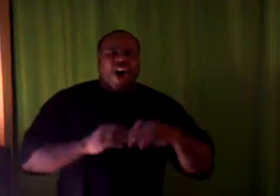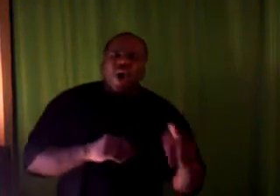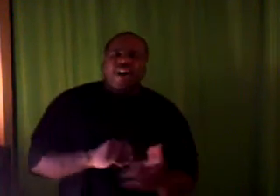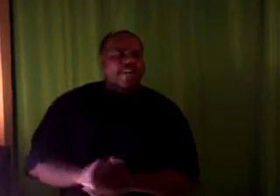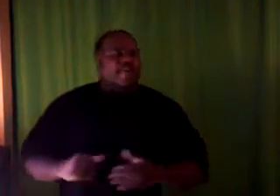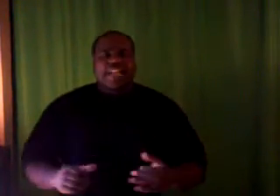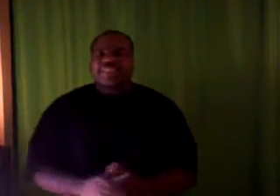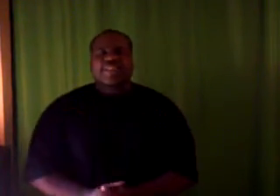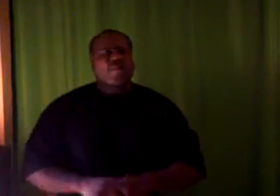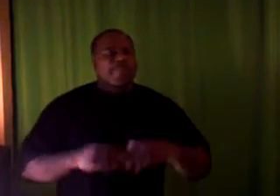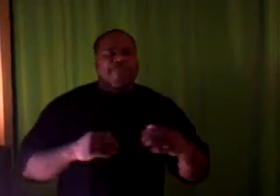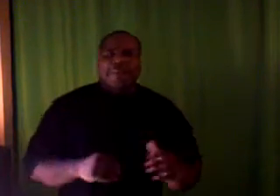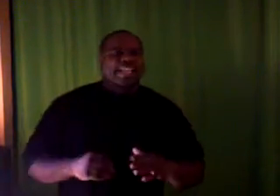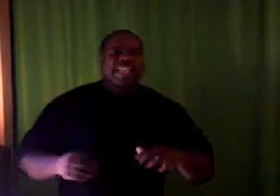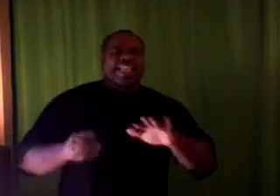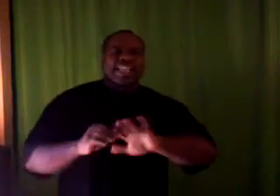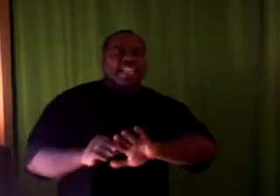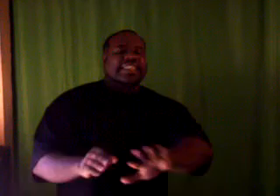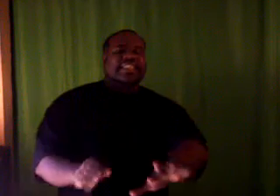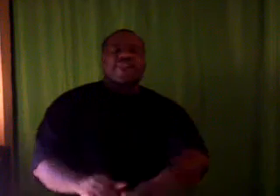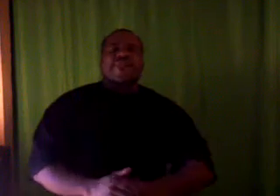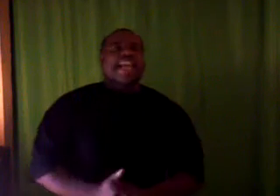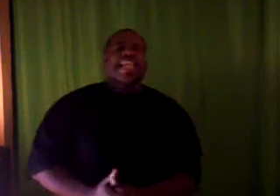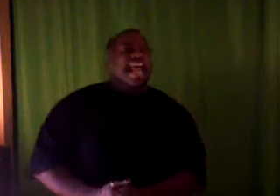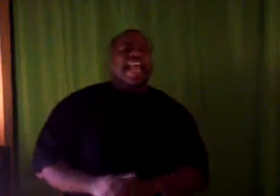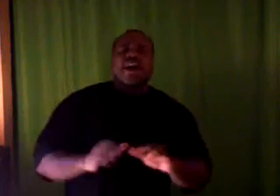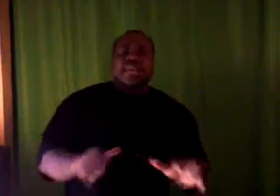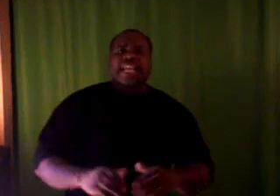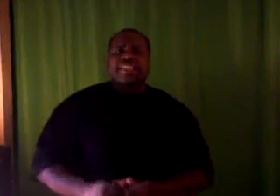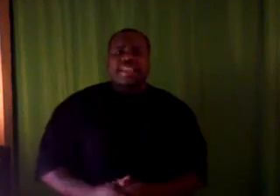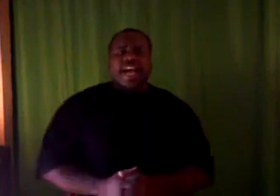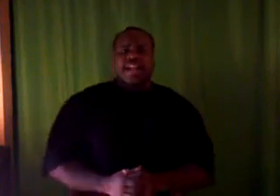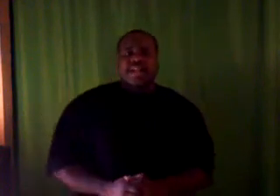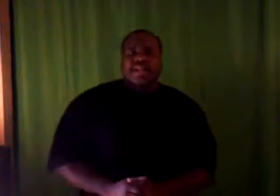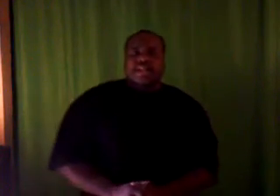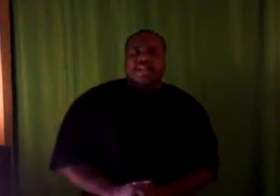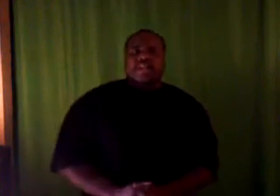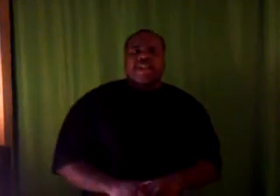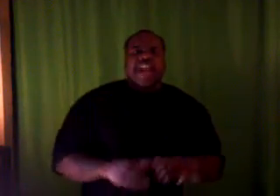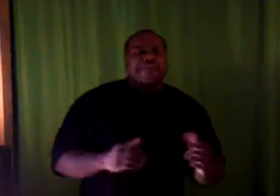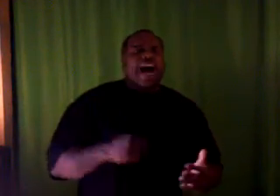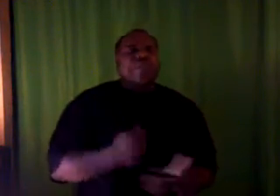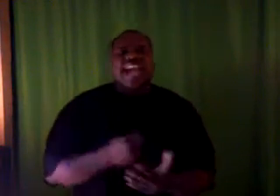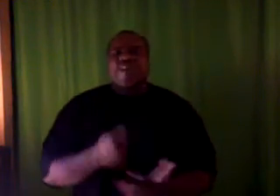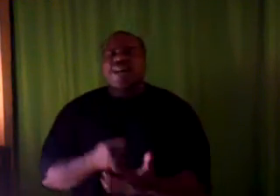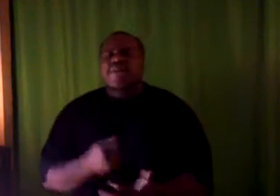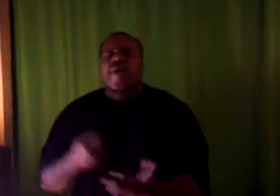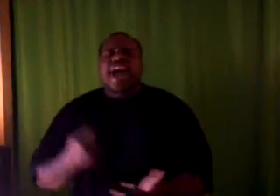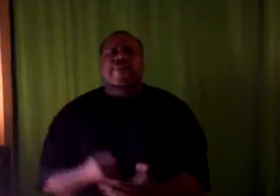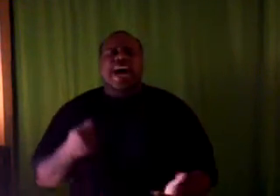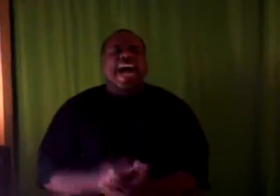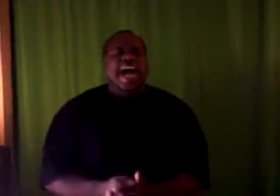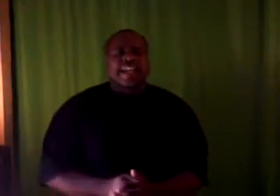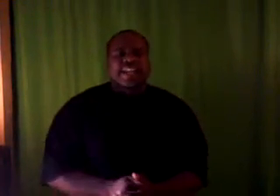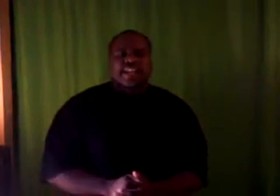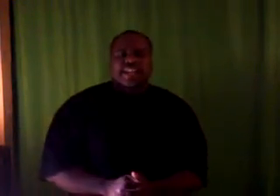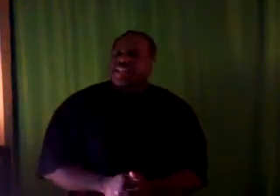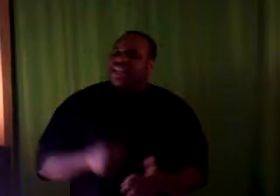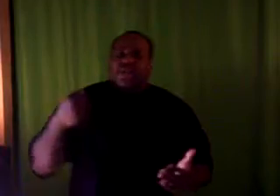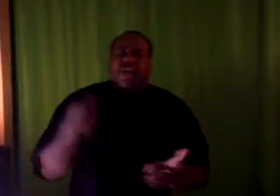the whoring, the prostituting, the pimping. That stuff ain't, that ain't going to lead to nothing. Because when they fall down, what do you have behind it? You